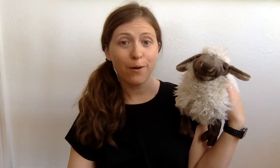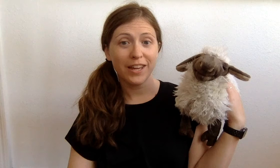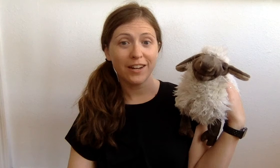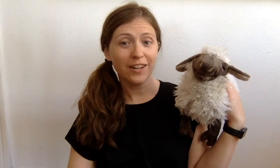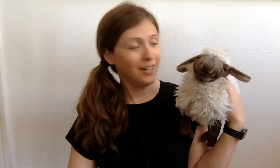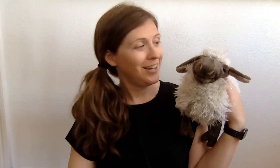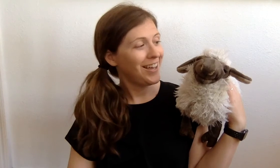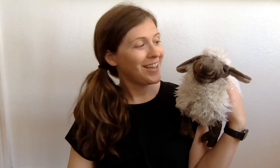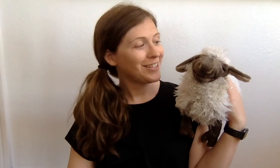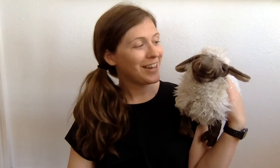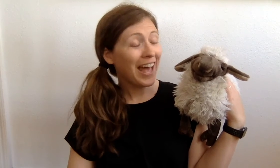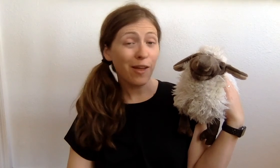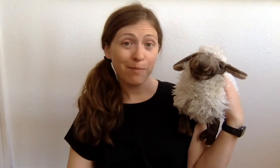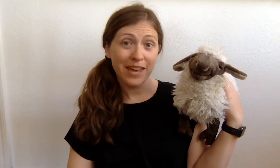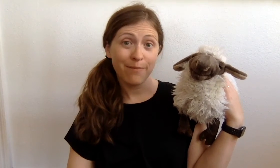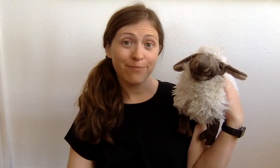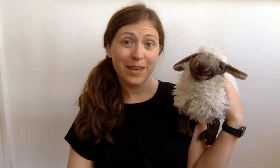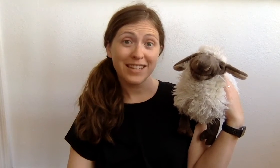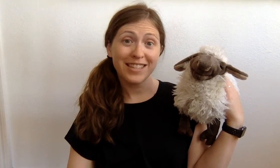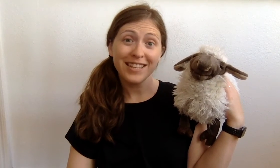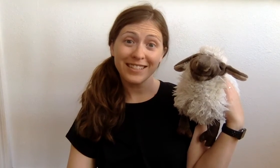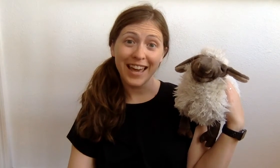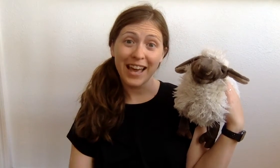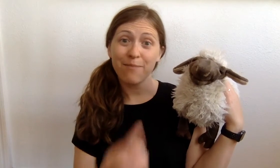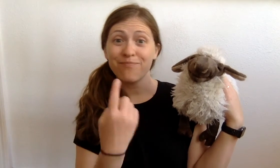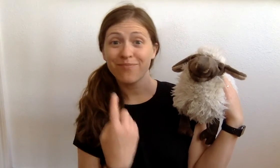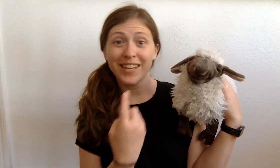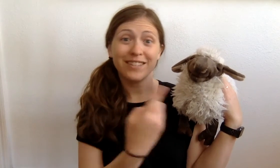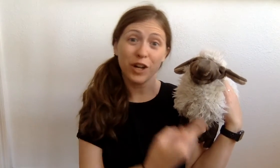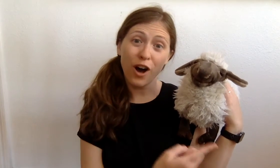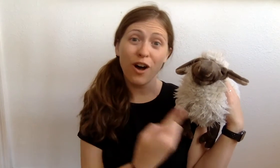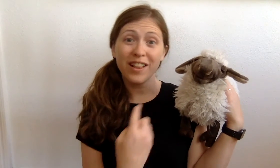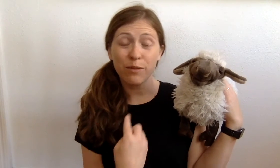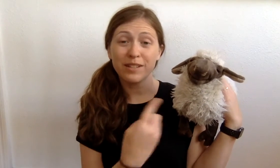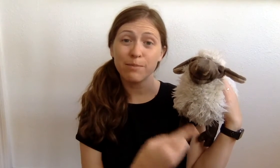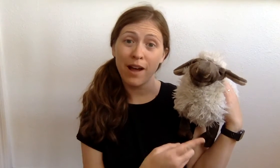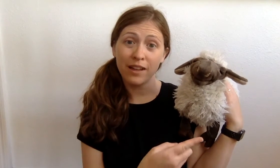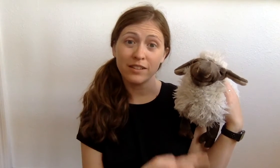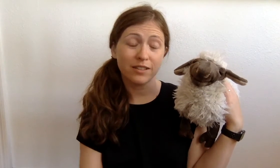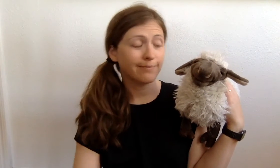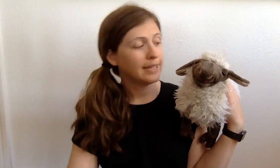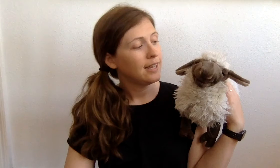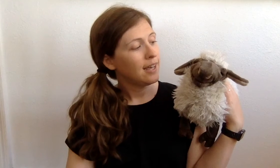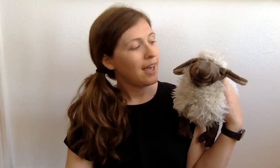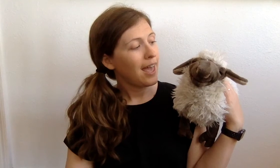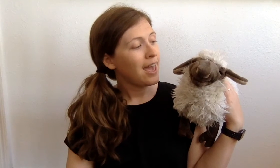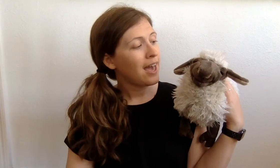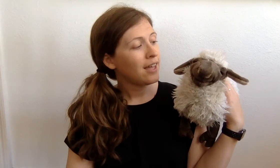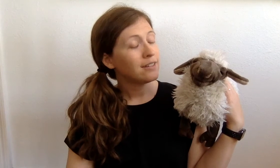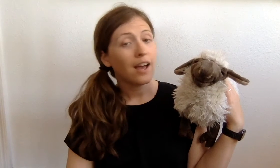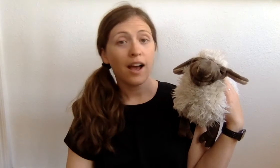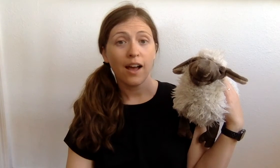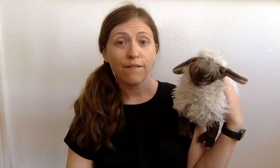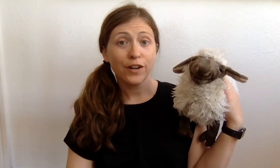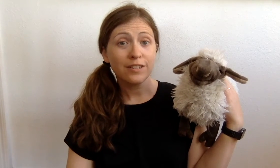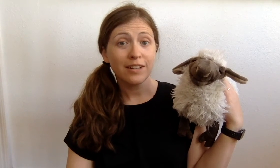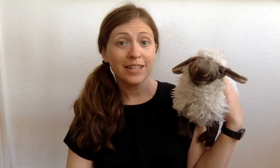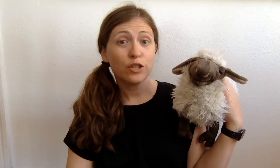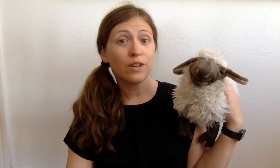here is gonna help me because this game is a call and response and first I'll teach you the